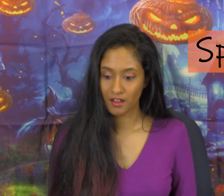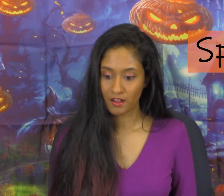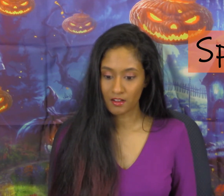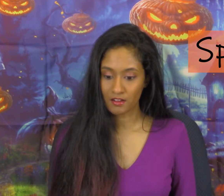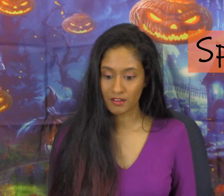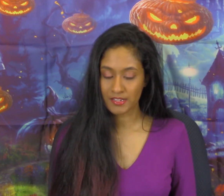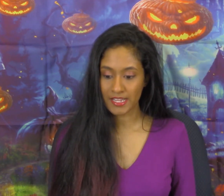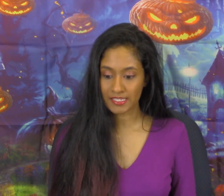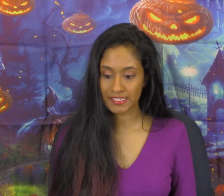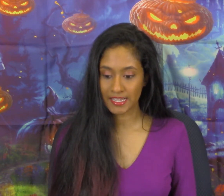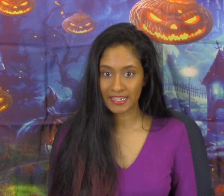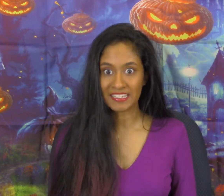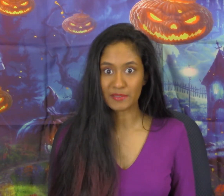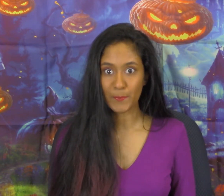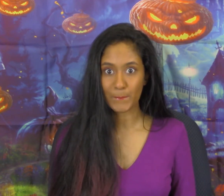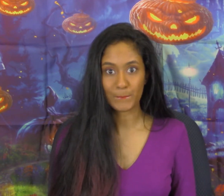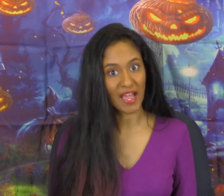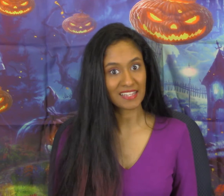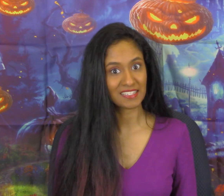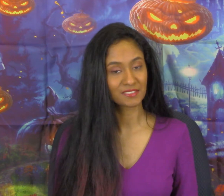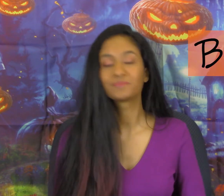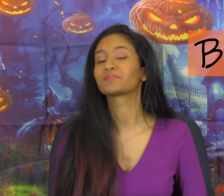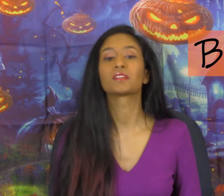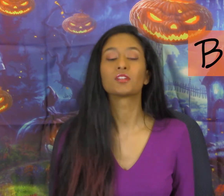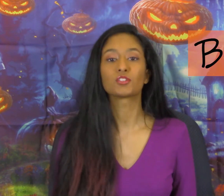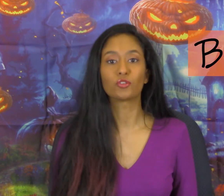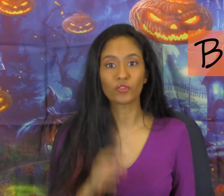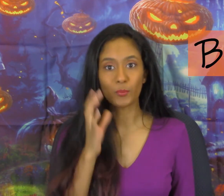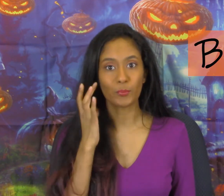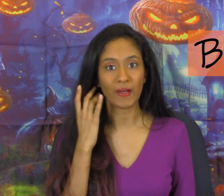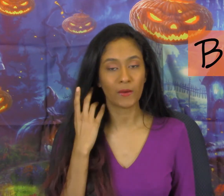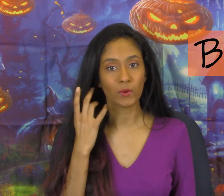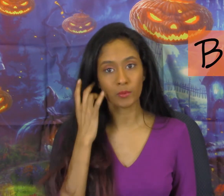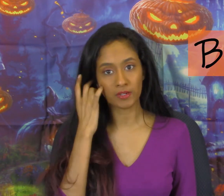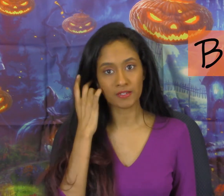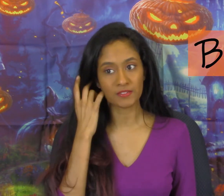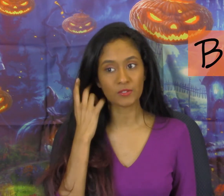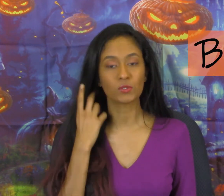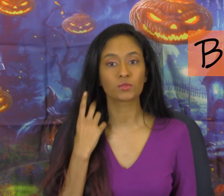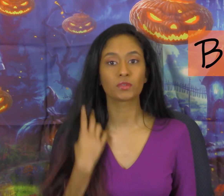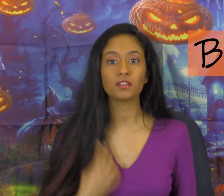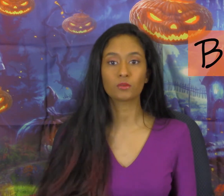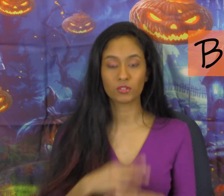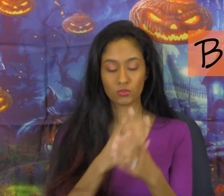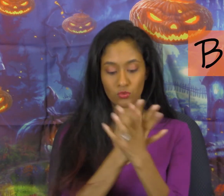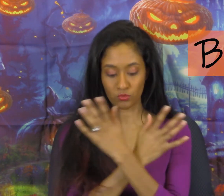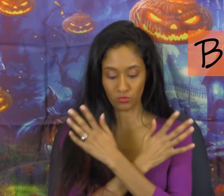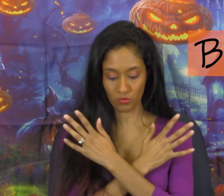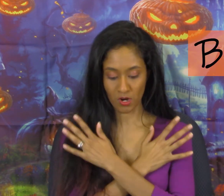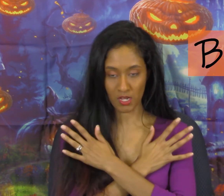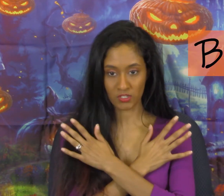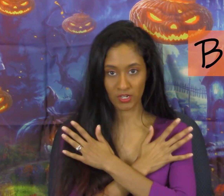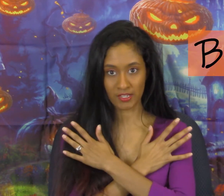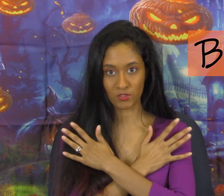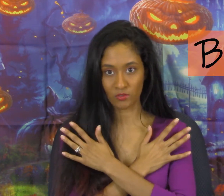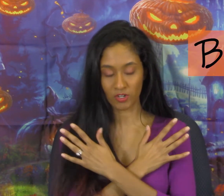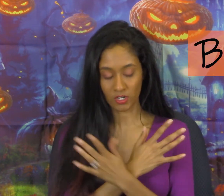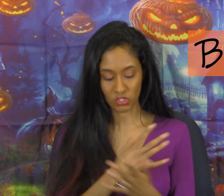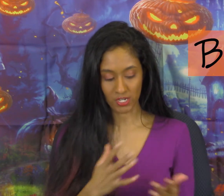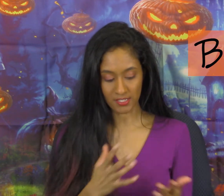Our next sign is bat so for bat what we're going to do is we're going to cross our hands over our chest